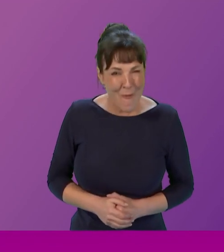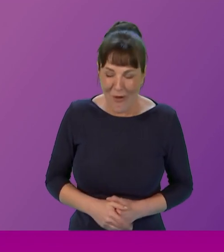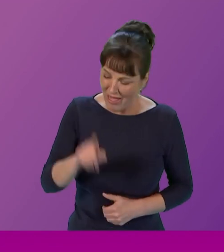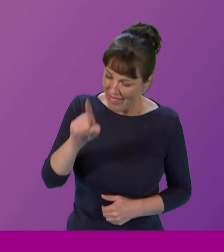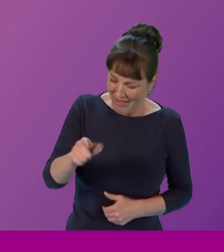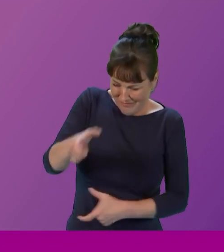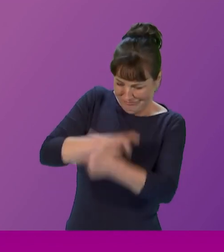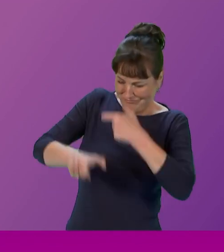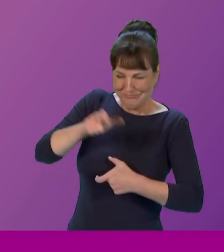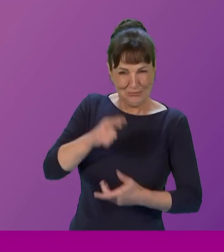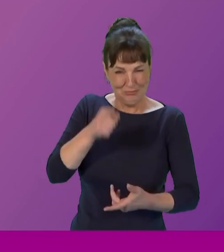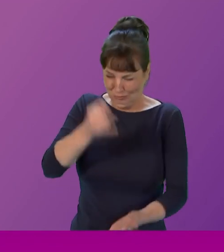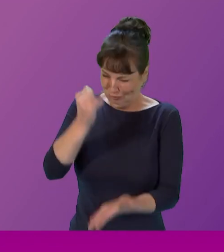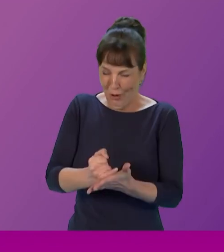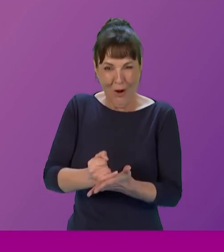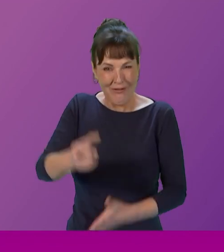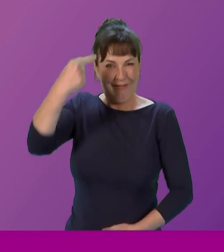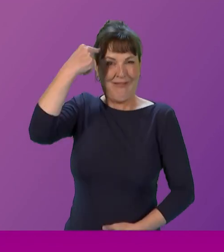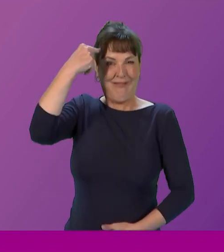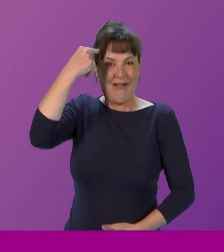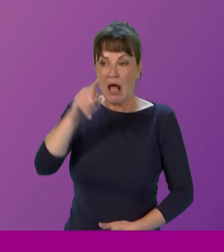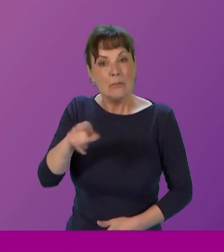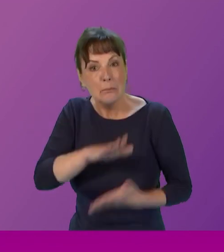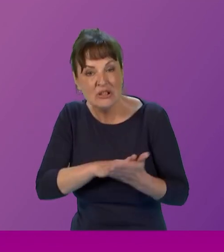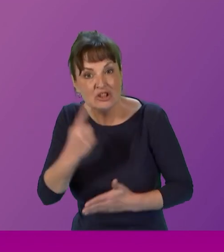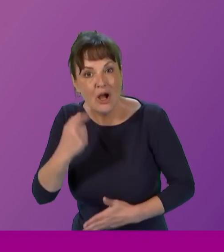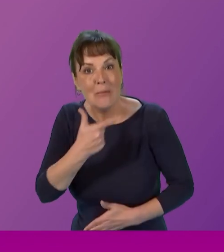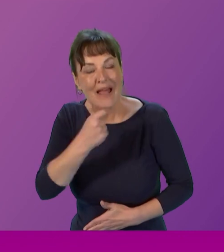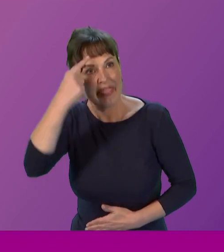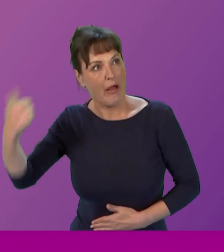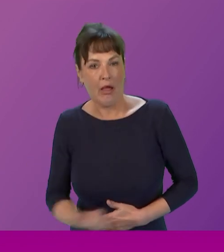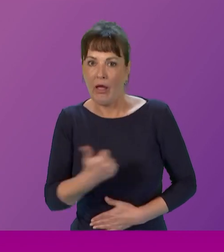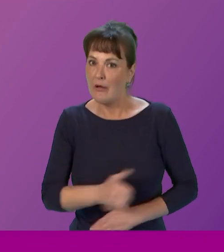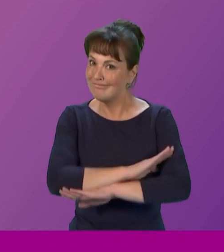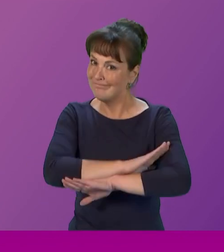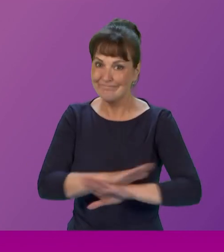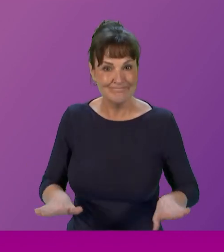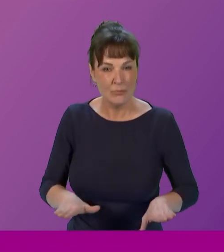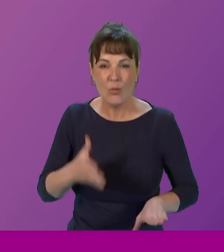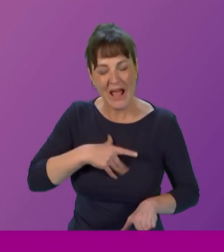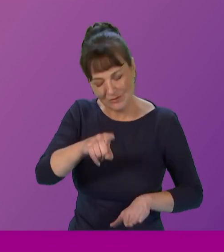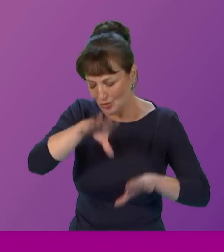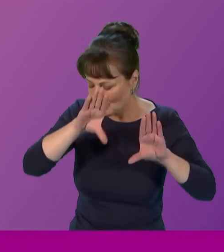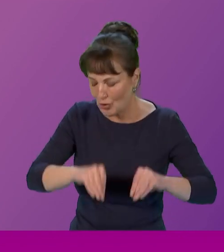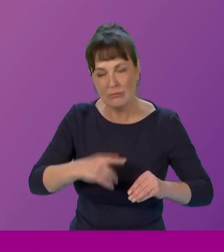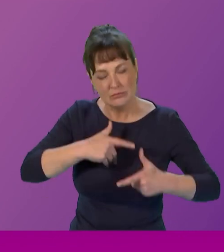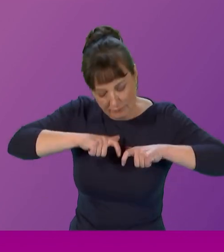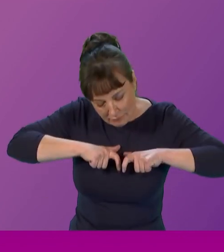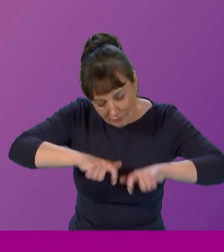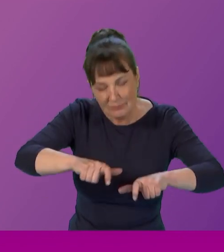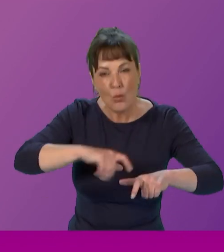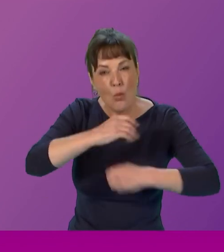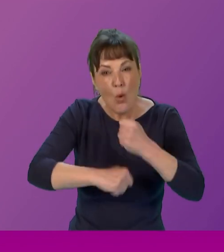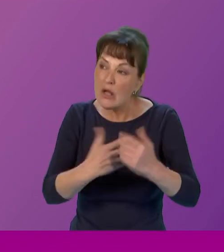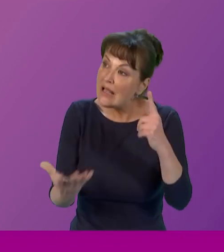into young minds and give mistreatment an excuse that should not have I believe that we need to leave this mindset behind for consistent progression towards